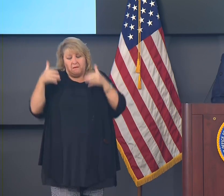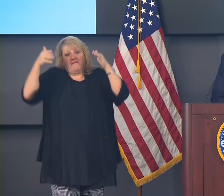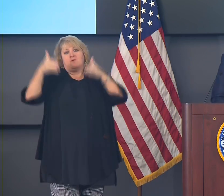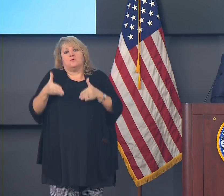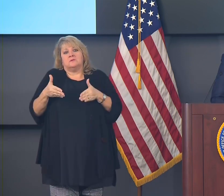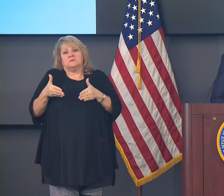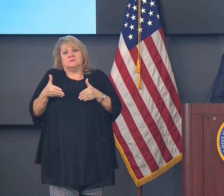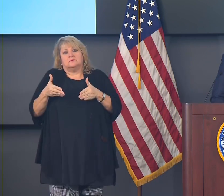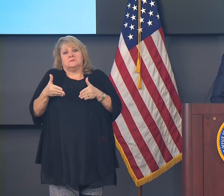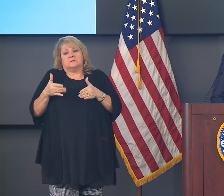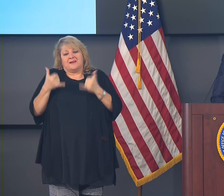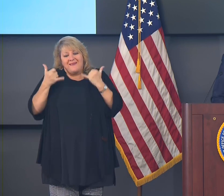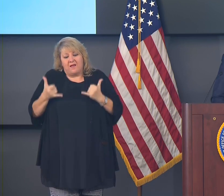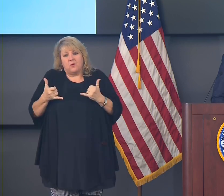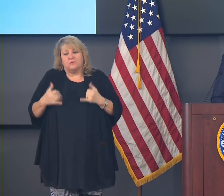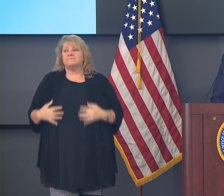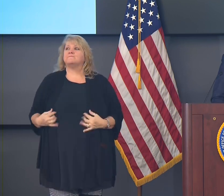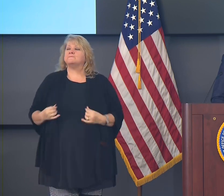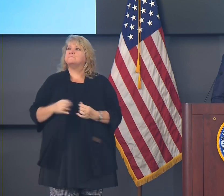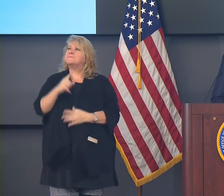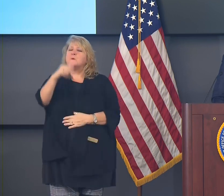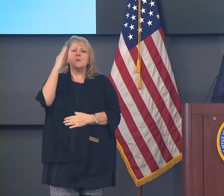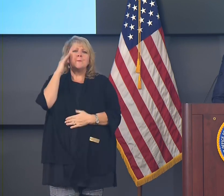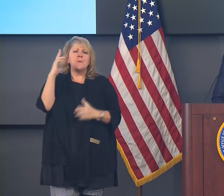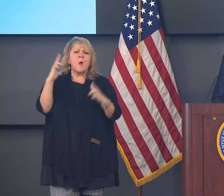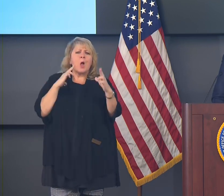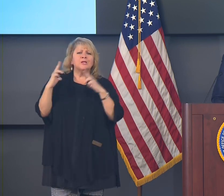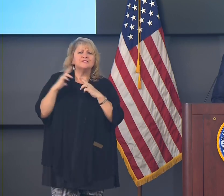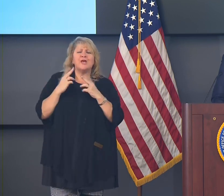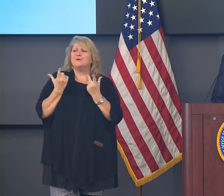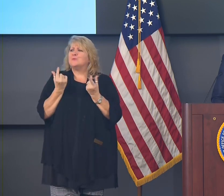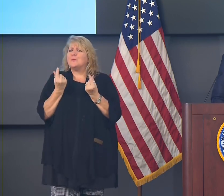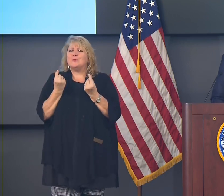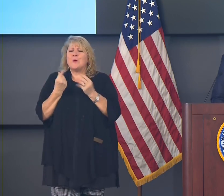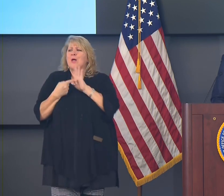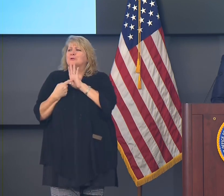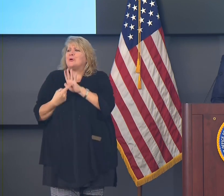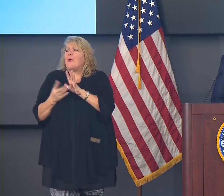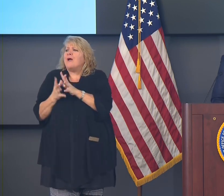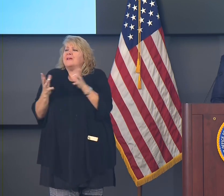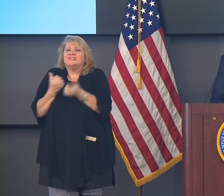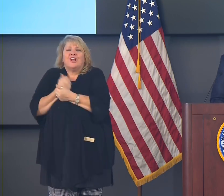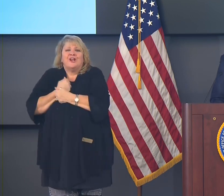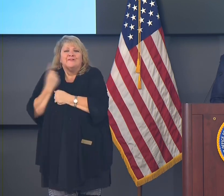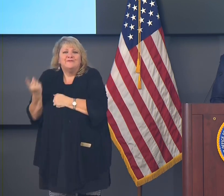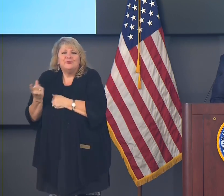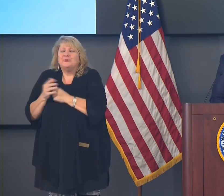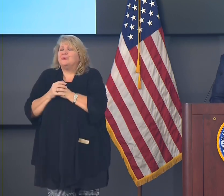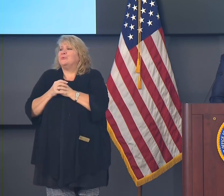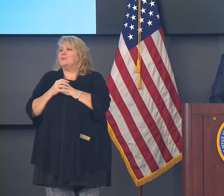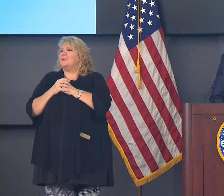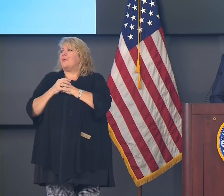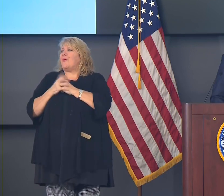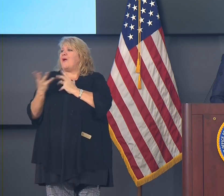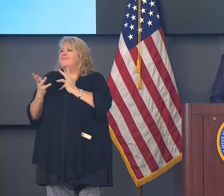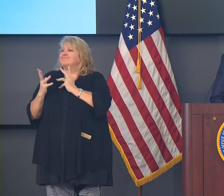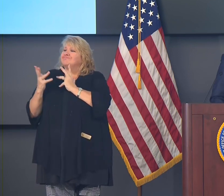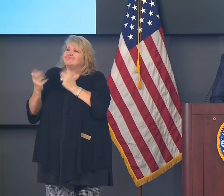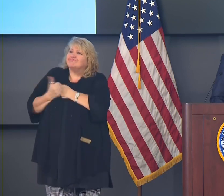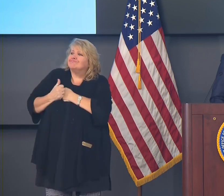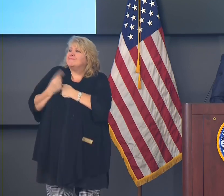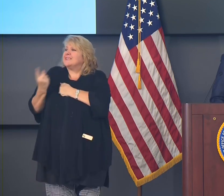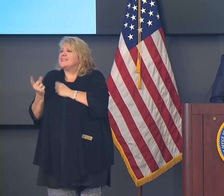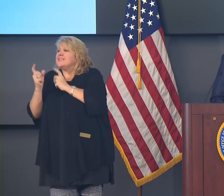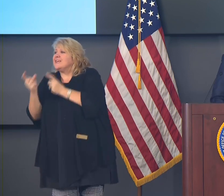The holidays are about showing our love for the ones that we care about. The best way to love someone right now is by